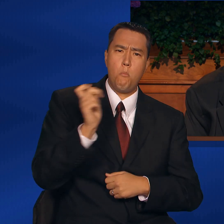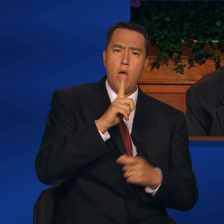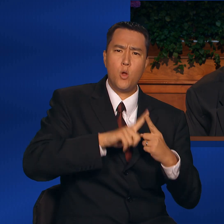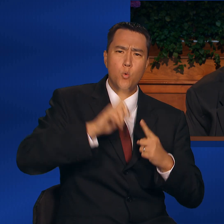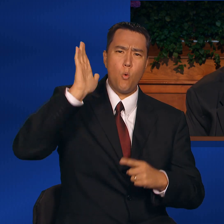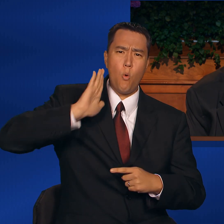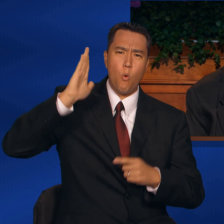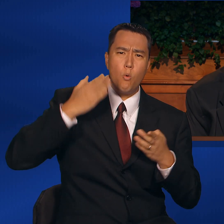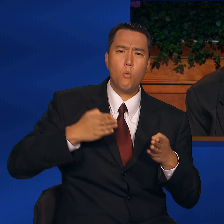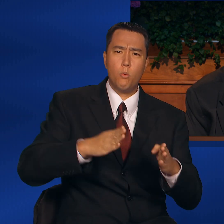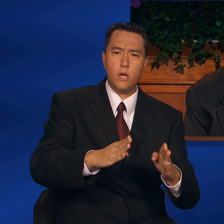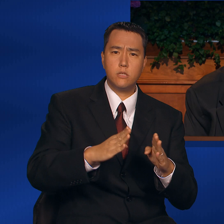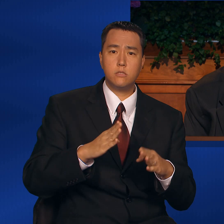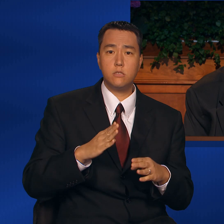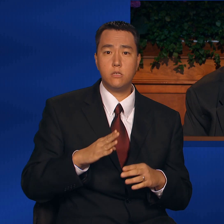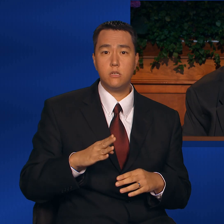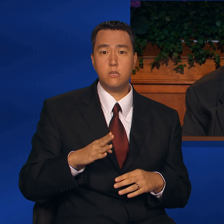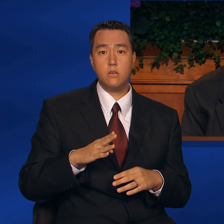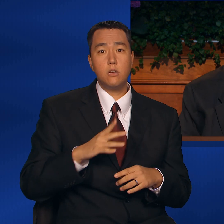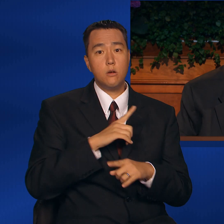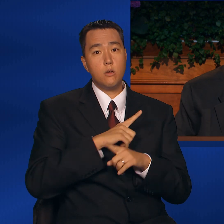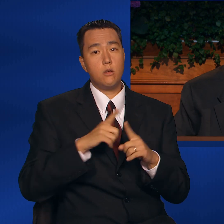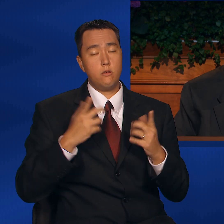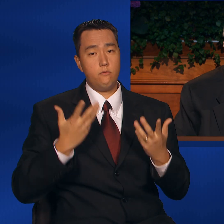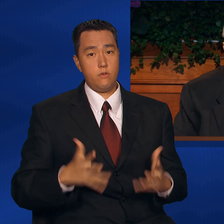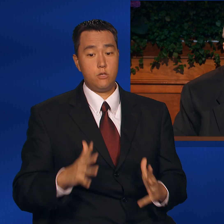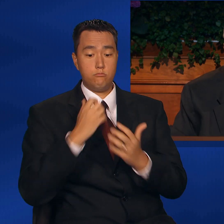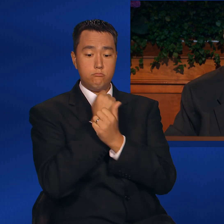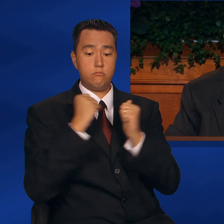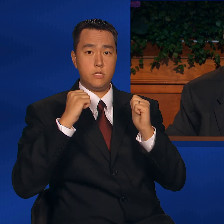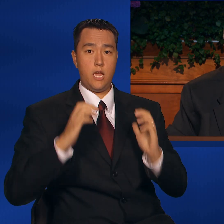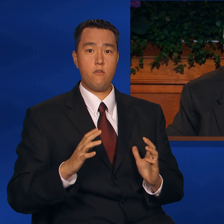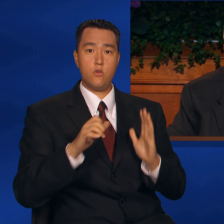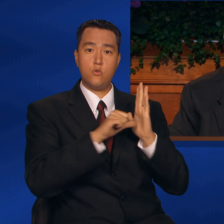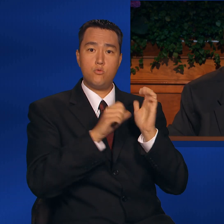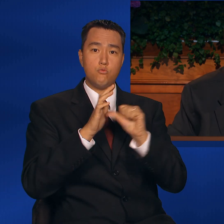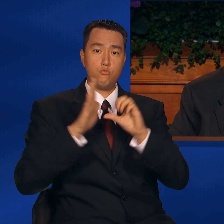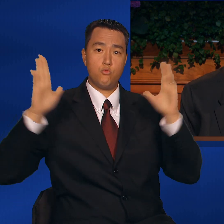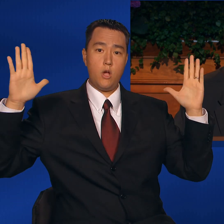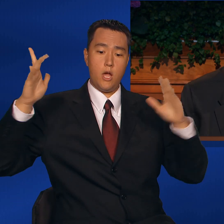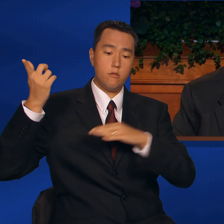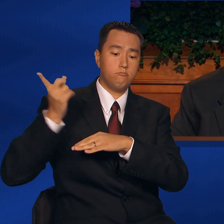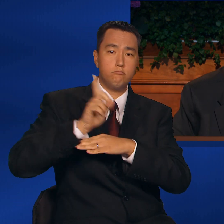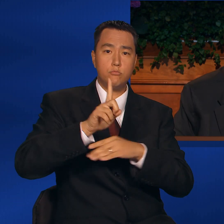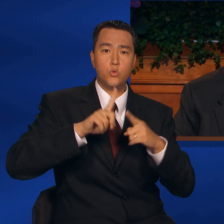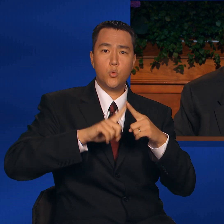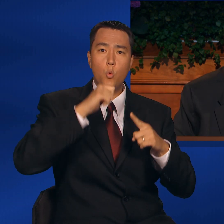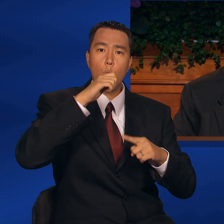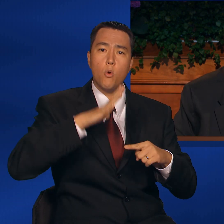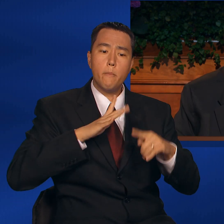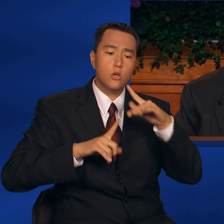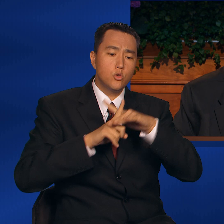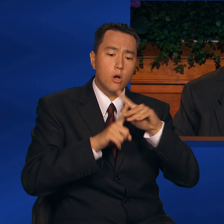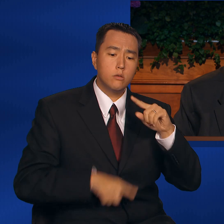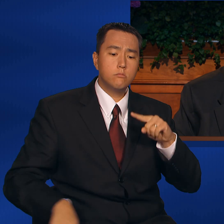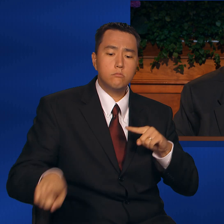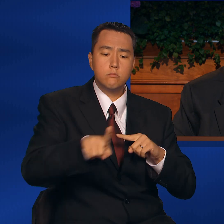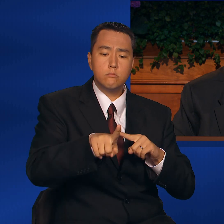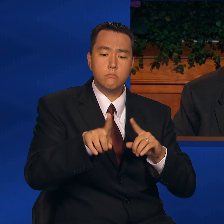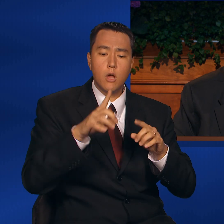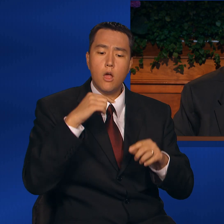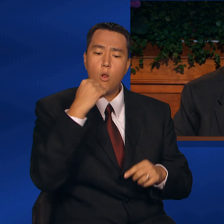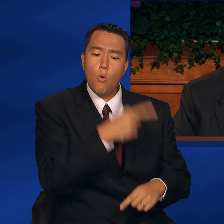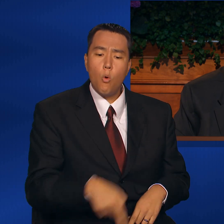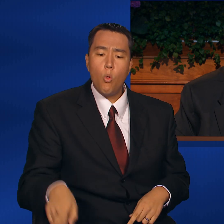ways. After the Savior's crucifixion, He appeared to the women and told them that their